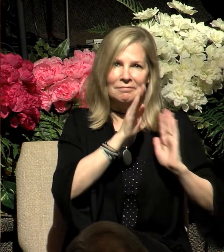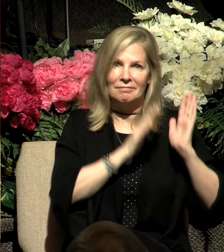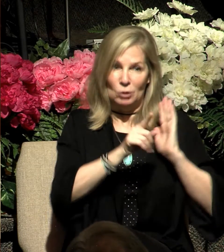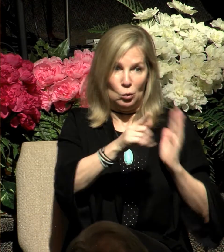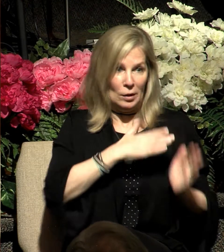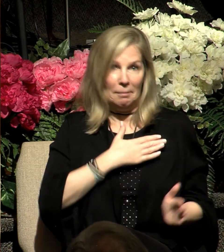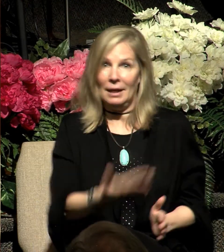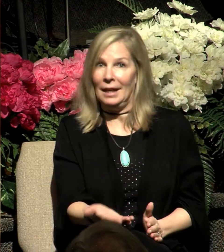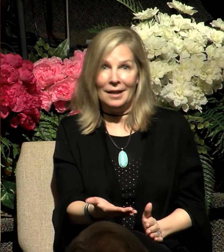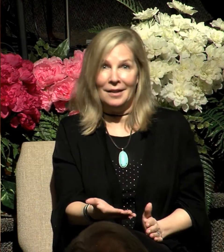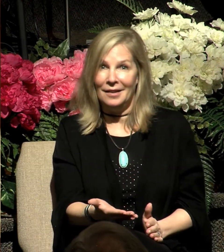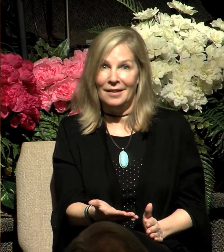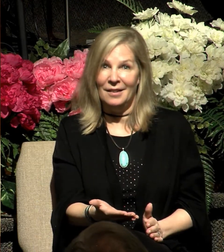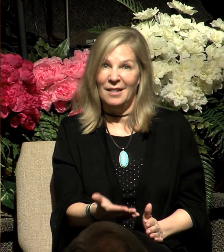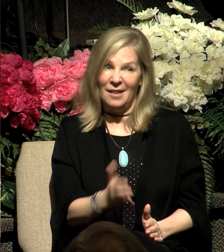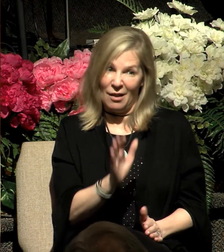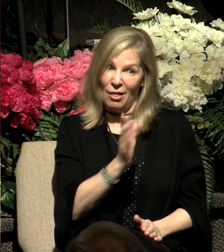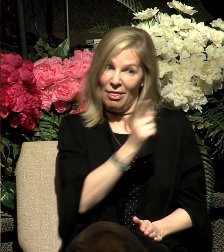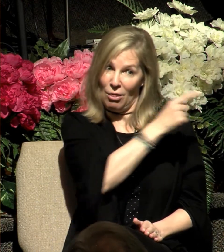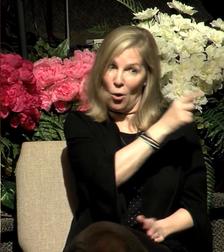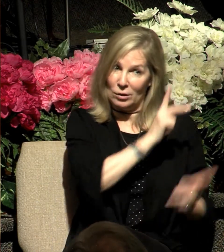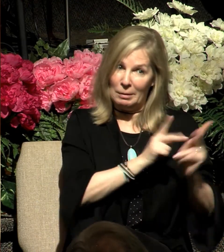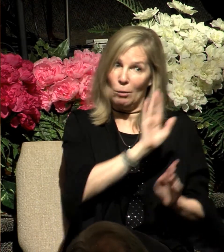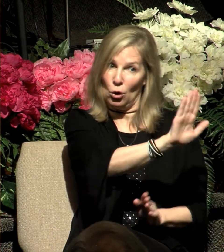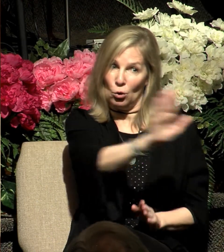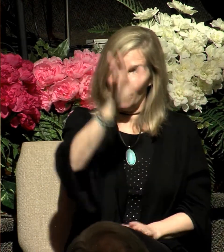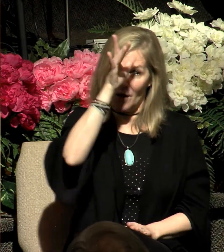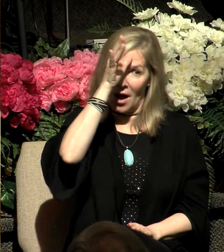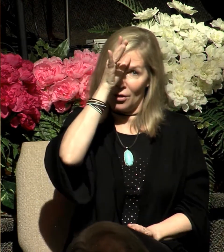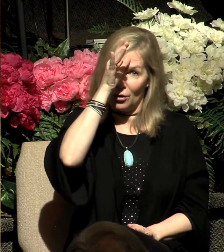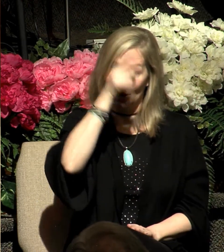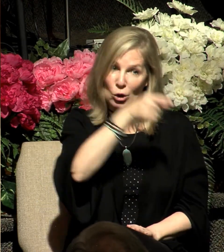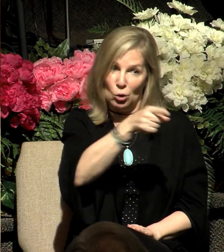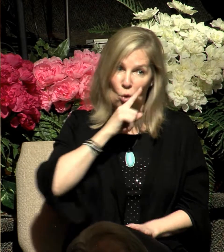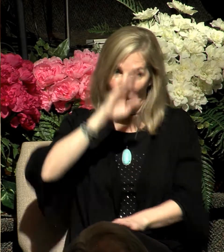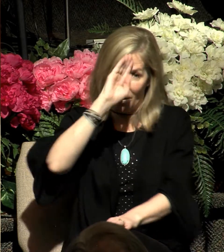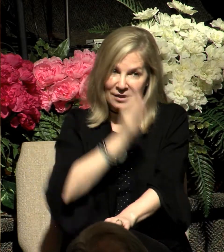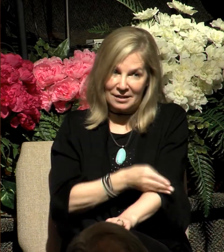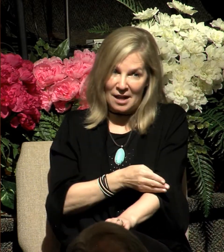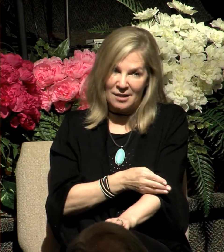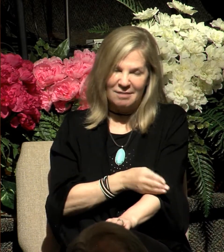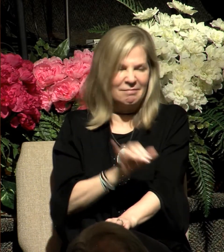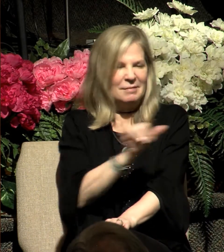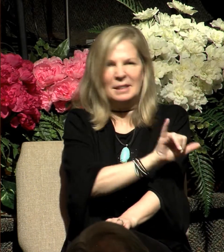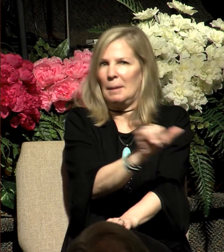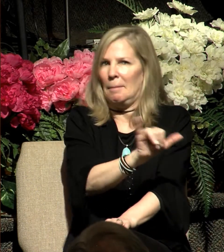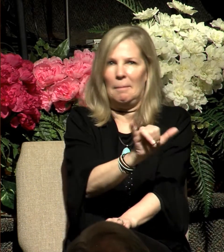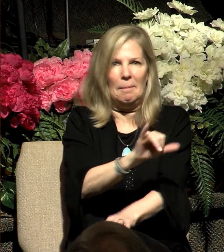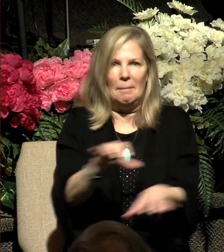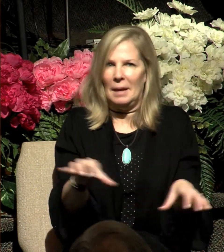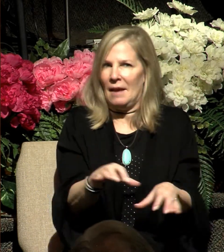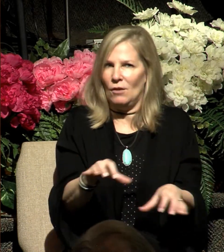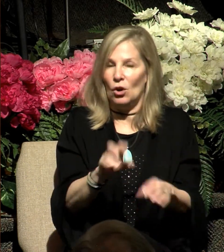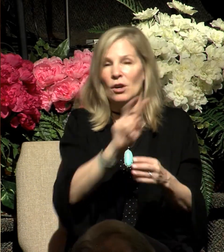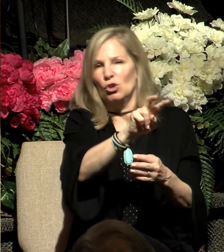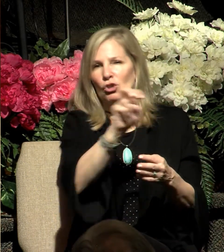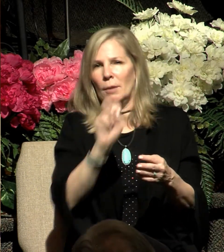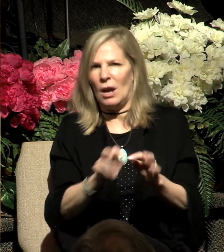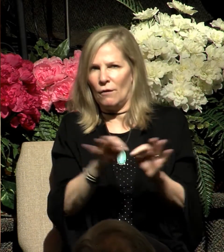they are your fathers. You are their sons. You would have done the same thing. Then jump to verse 37. Jerusalem,